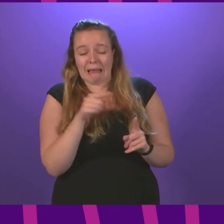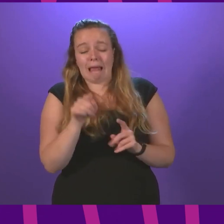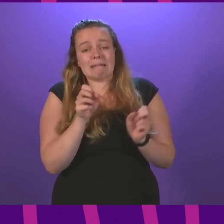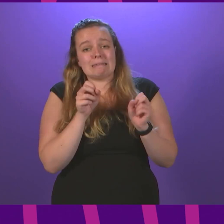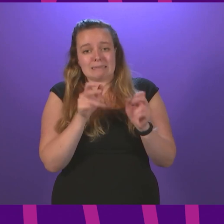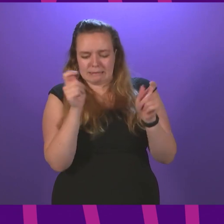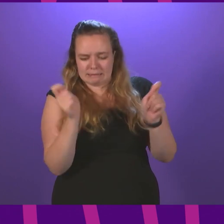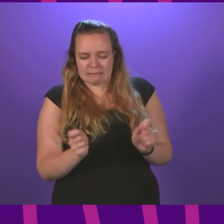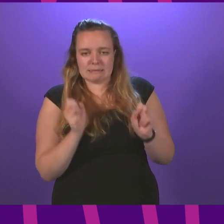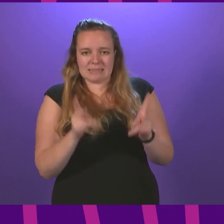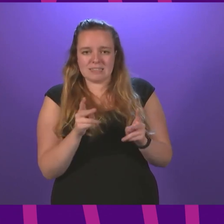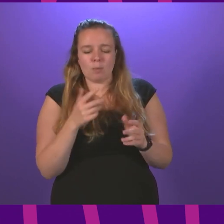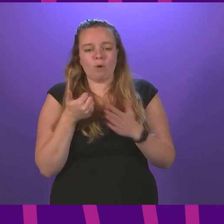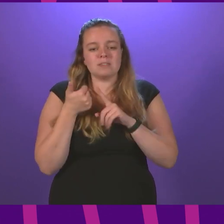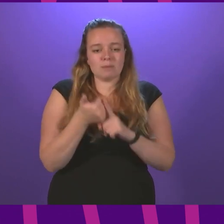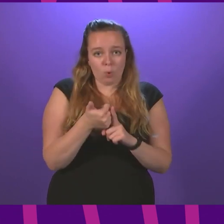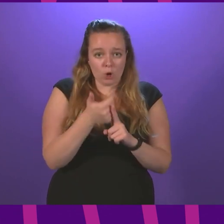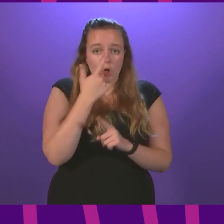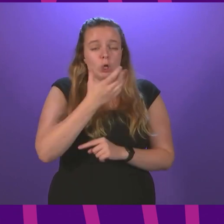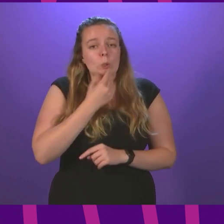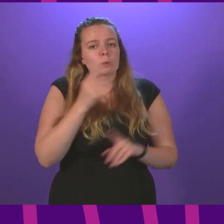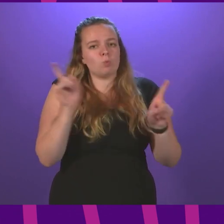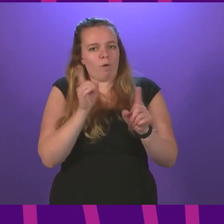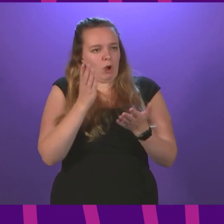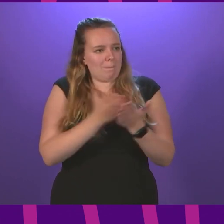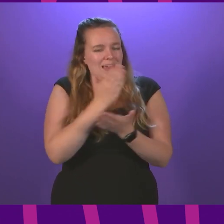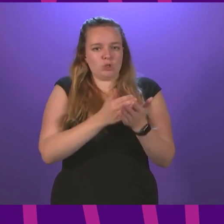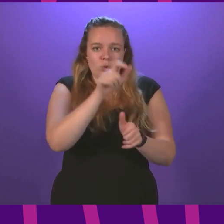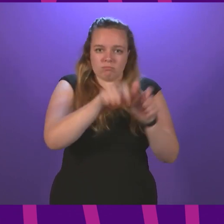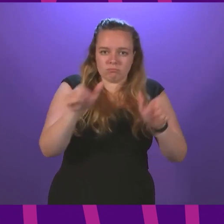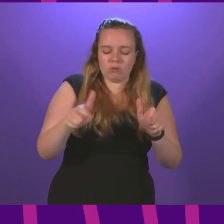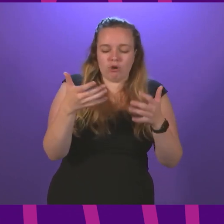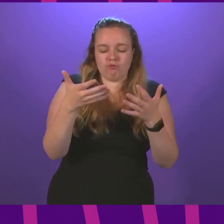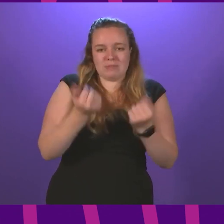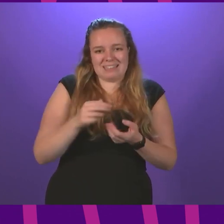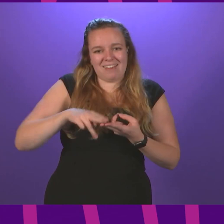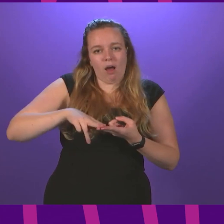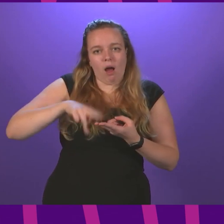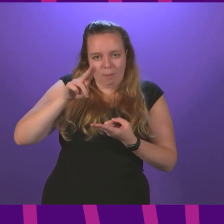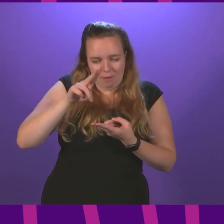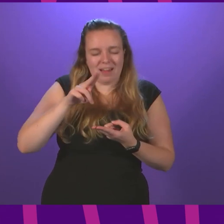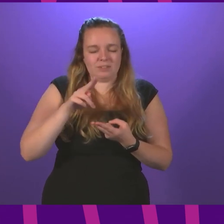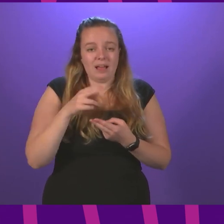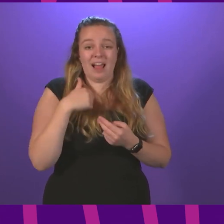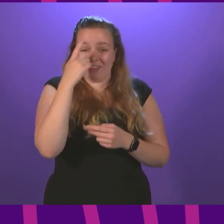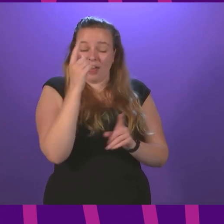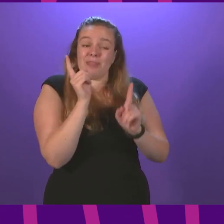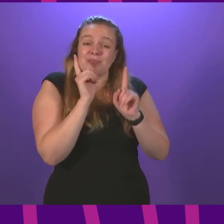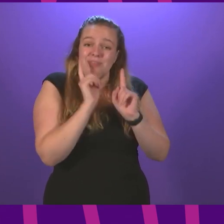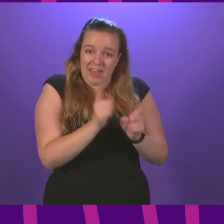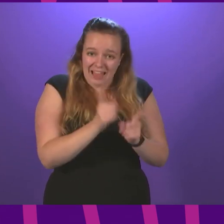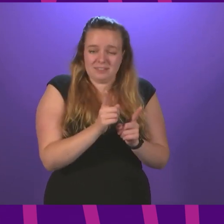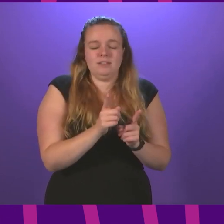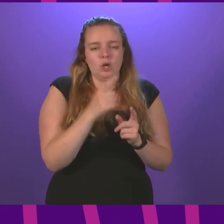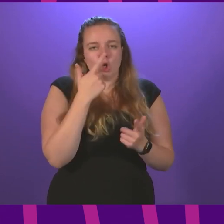of support could be used to ensure that individuals would receive an uplift, and I think that is something that could